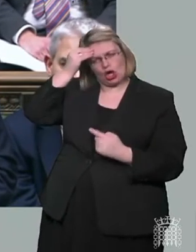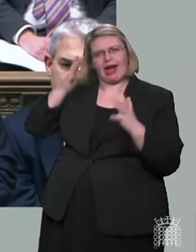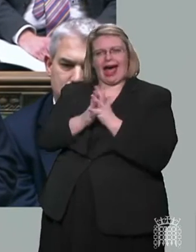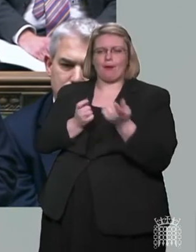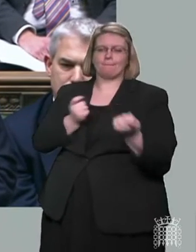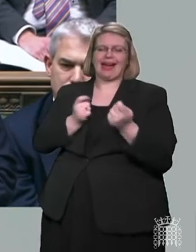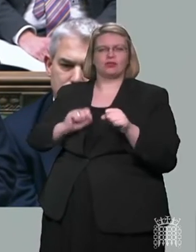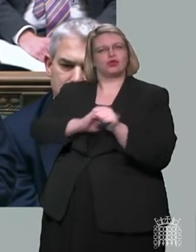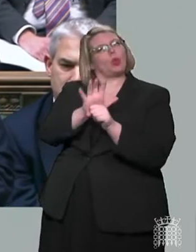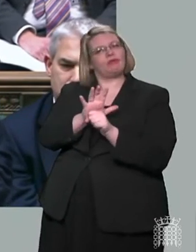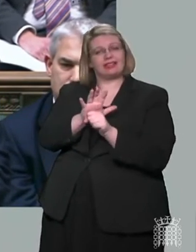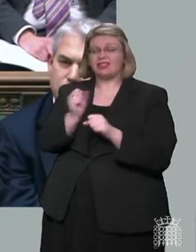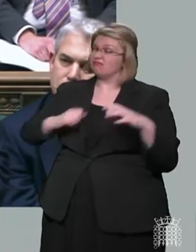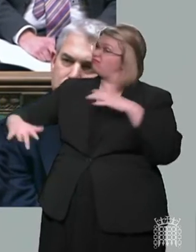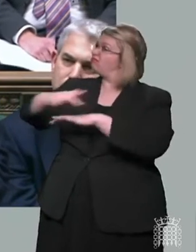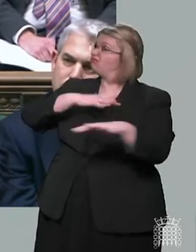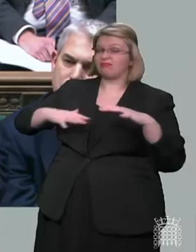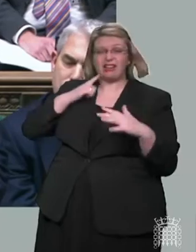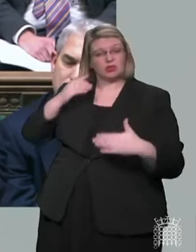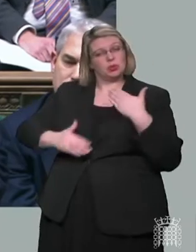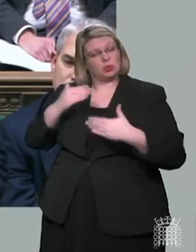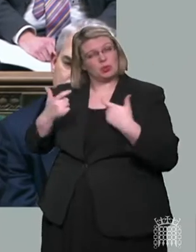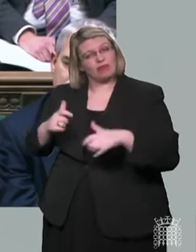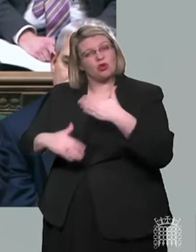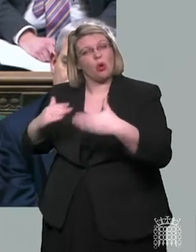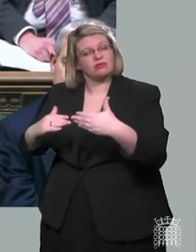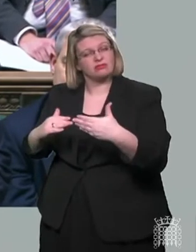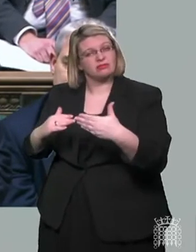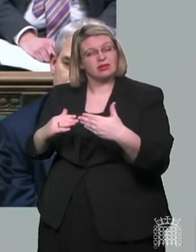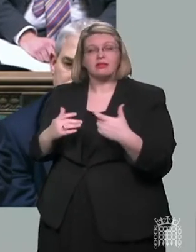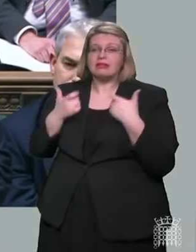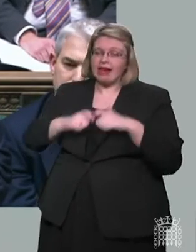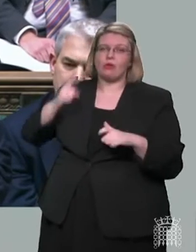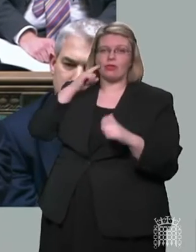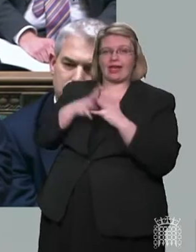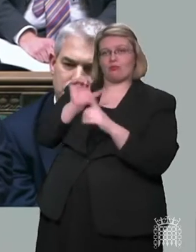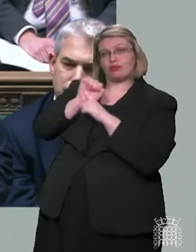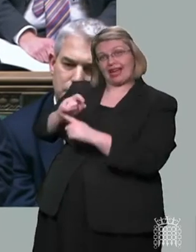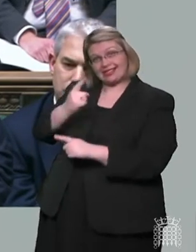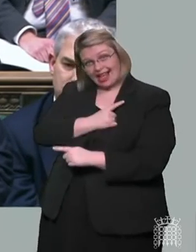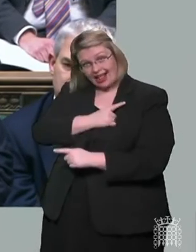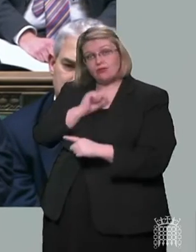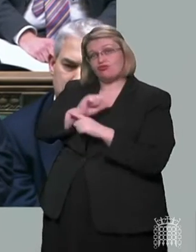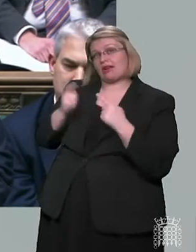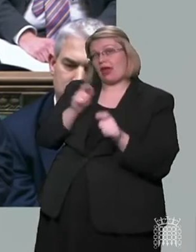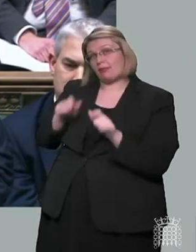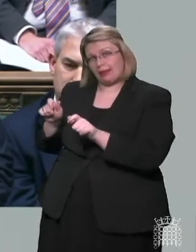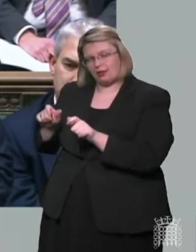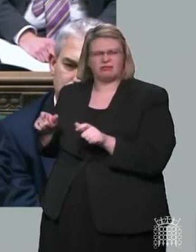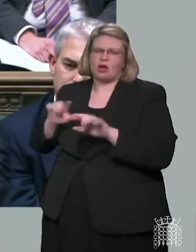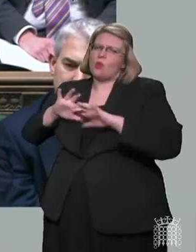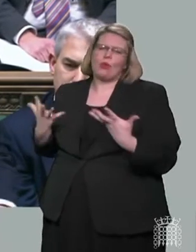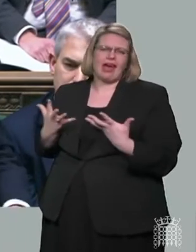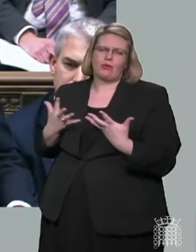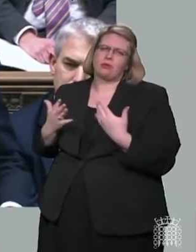with this virus and continue protecting ourselves and others without restricting our